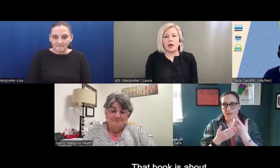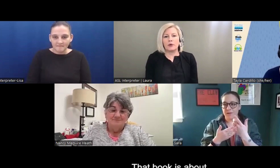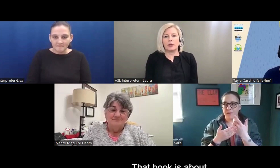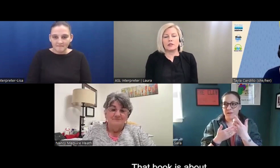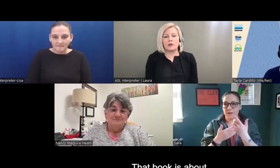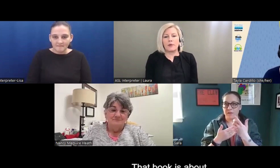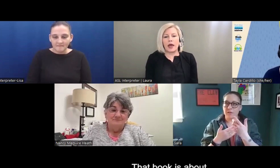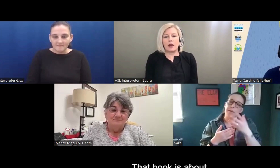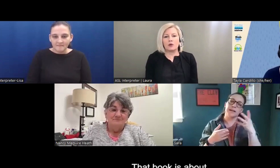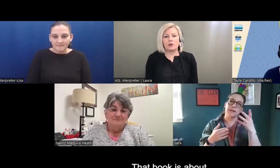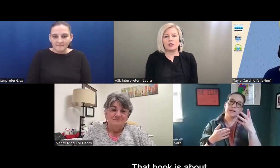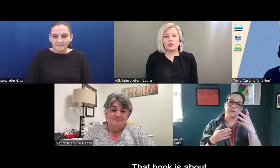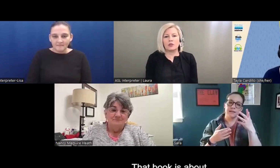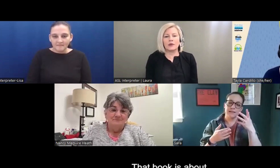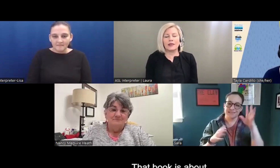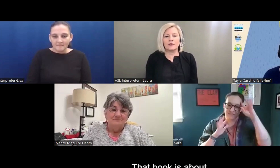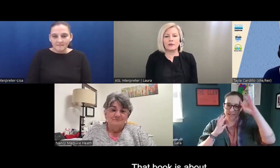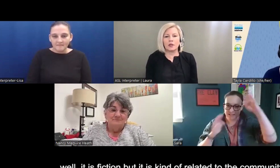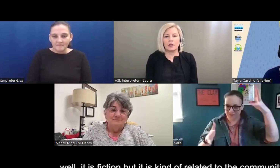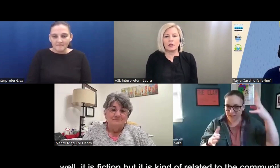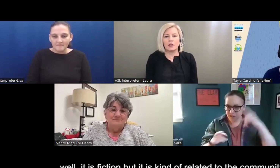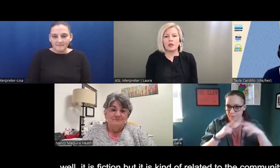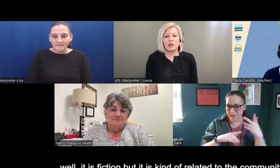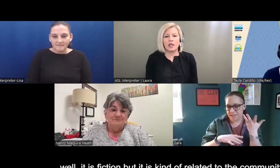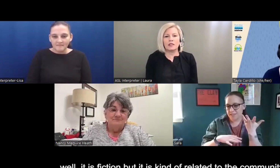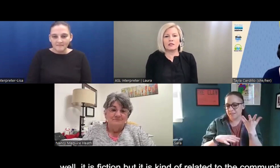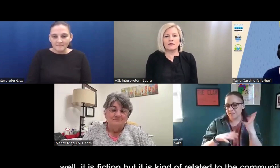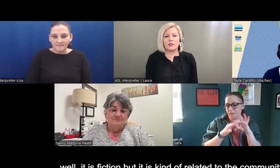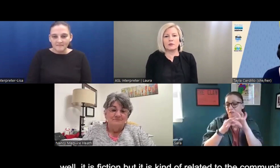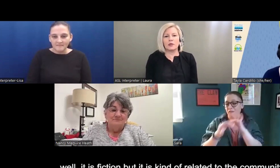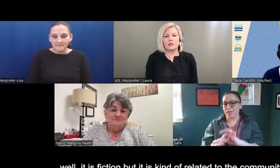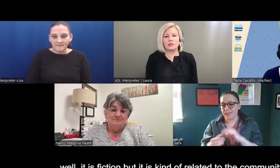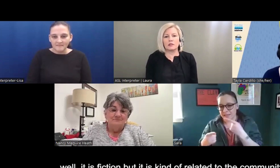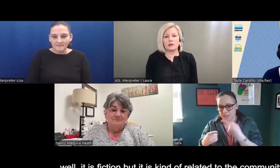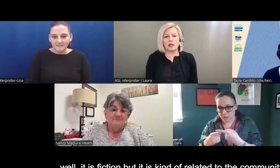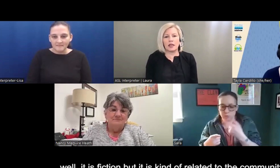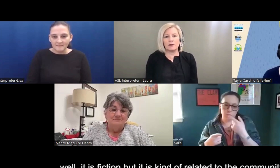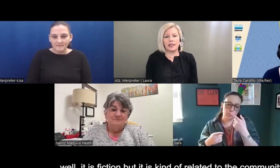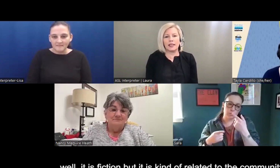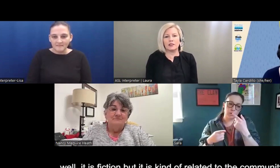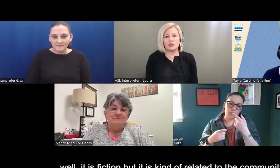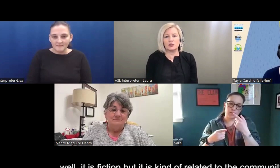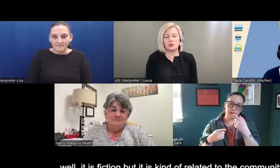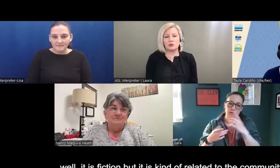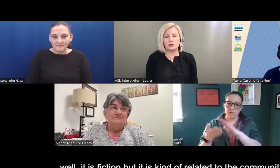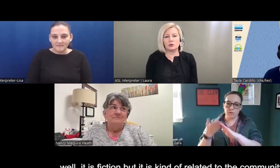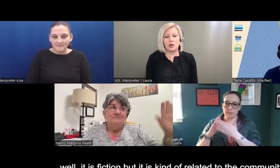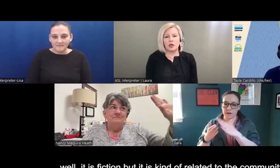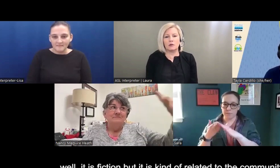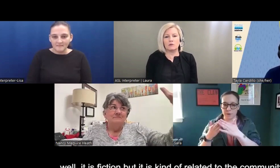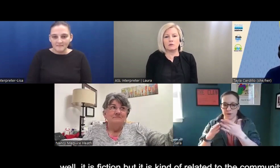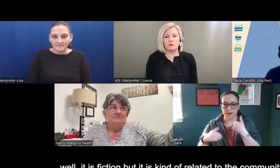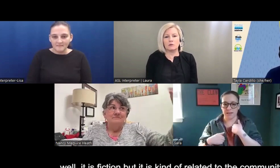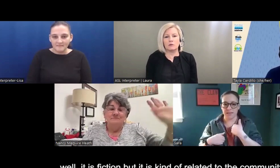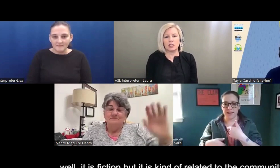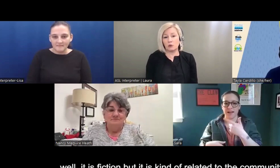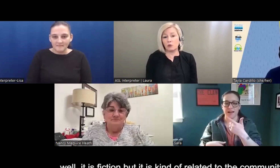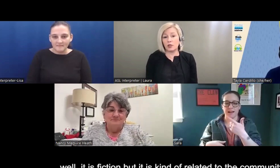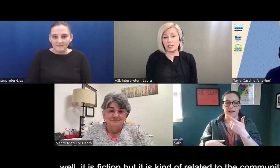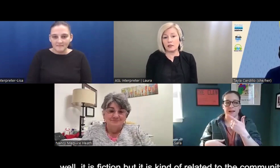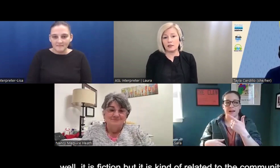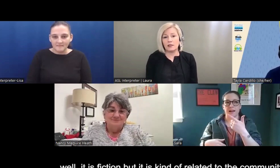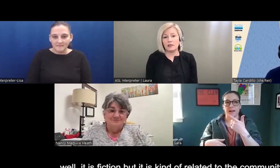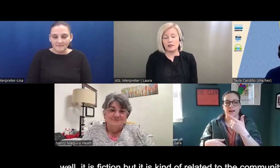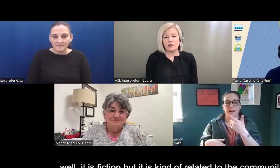That book is about, well, it's fiction, but it's kind of related to the